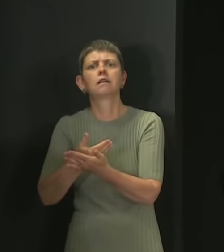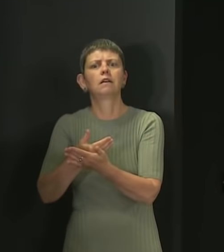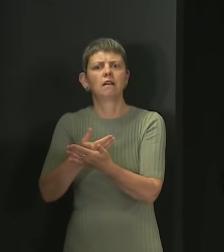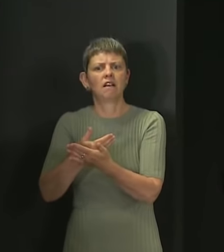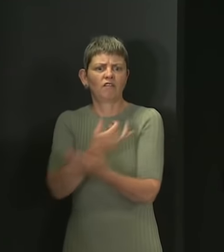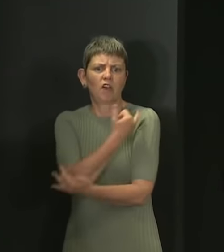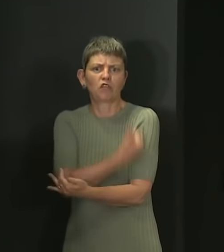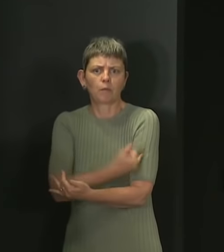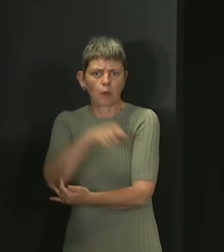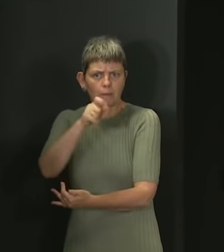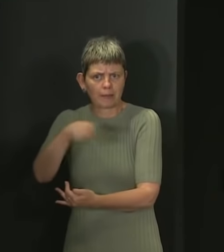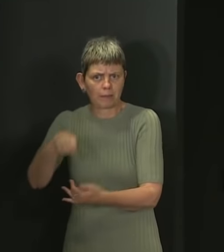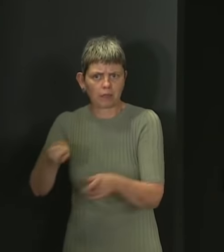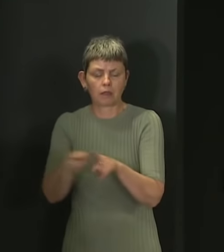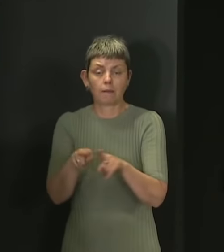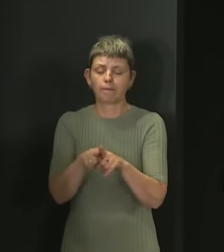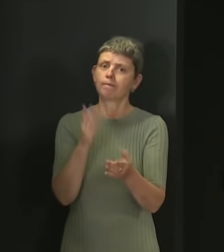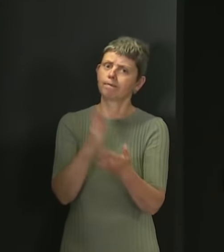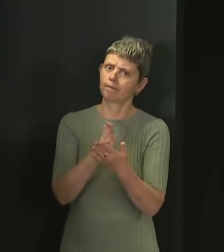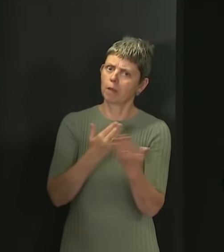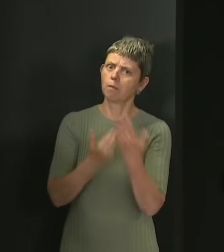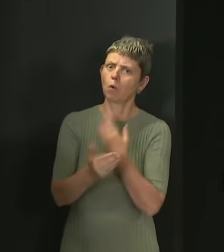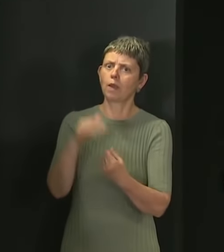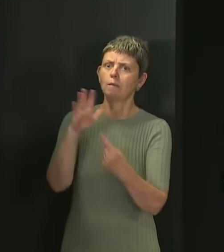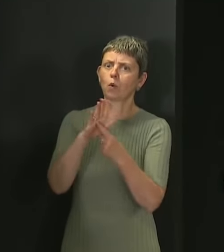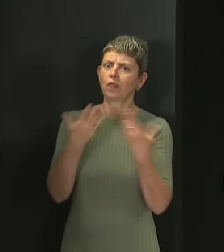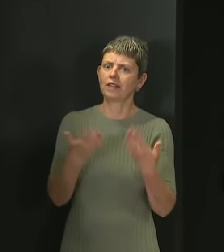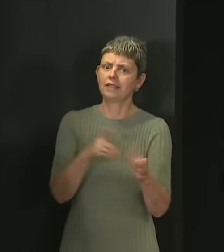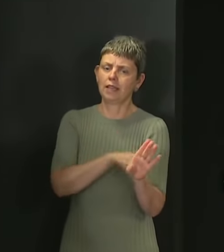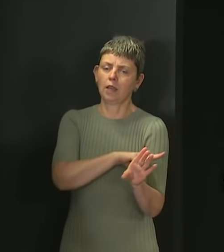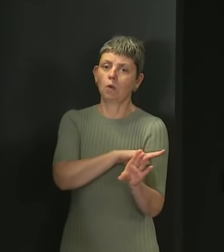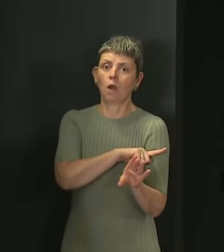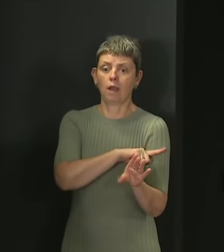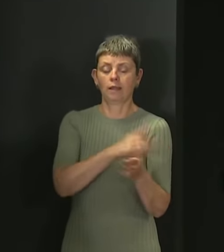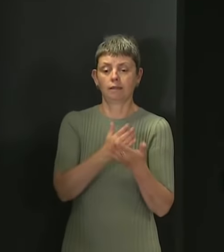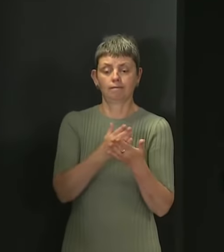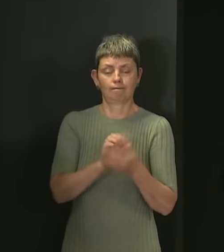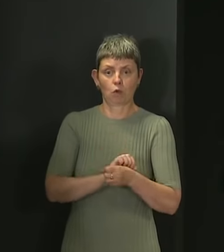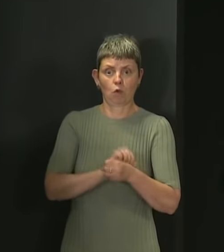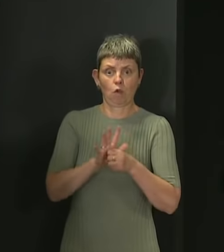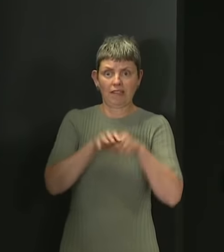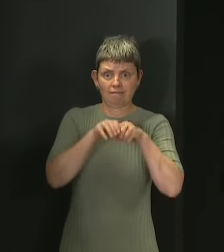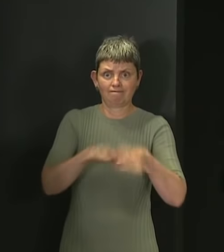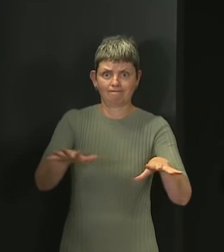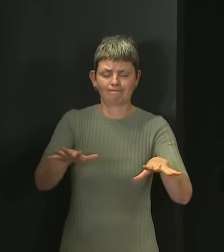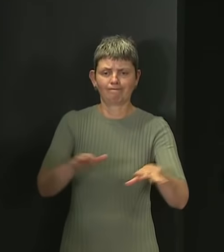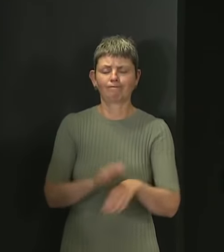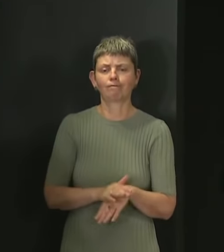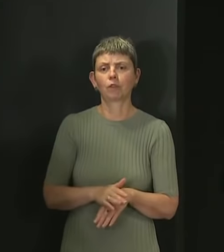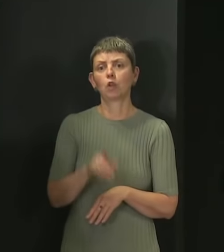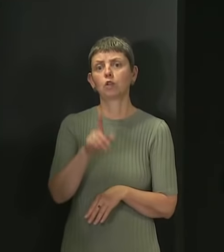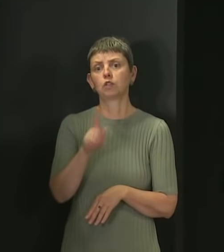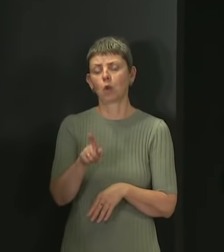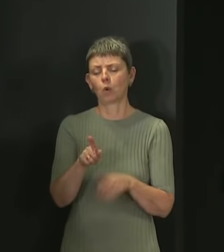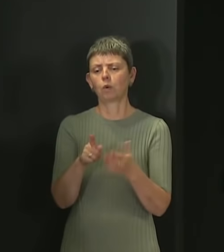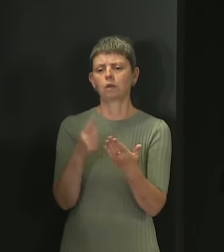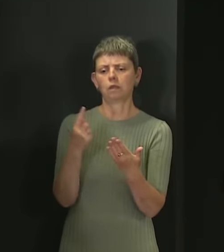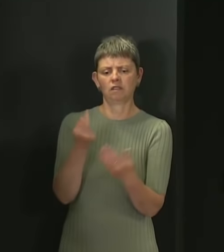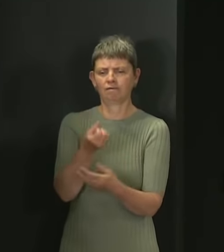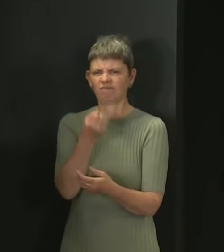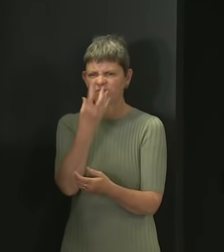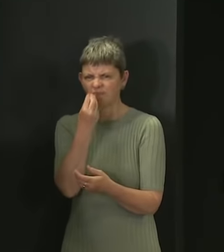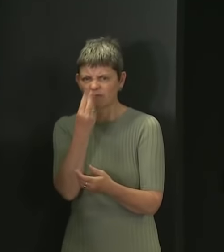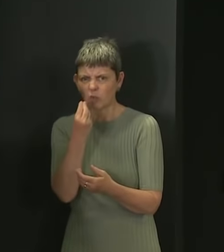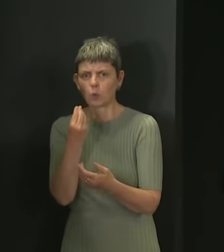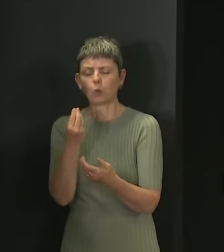than ever this year in light of the COVID-19 pandemic. Now for this year's vaccination programme, as well as considering those who are most at risk from the